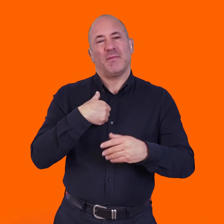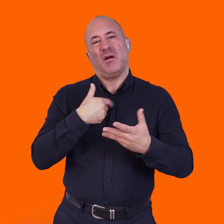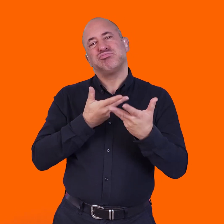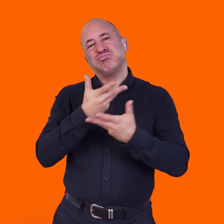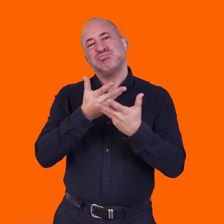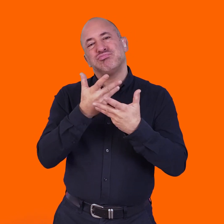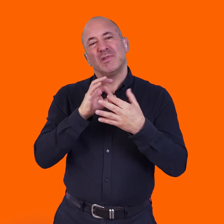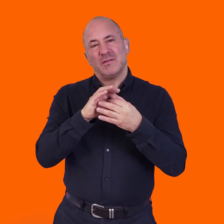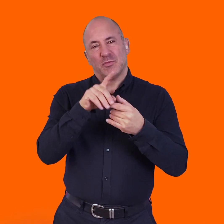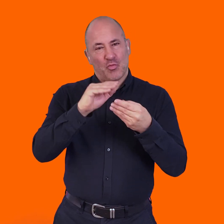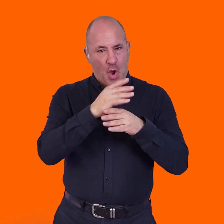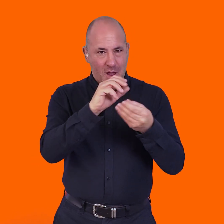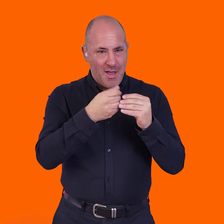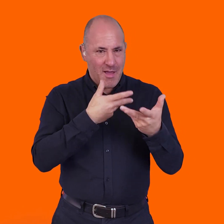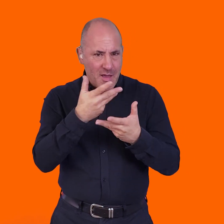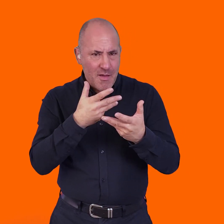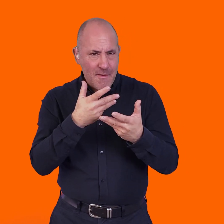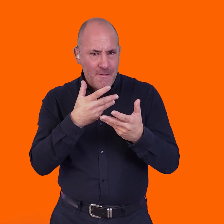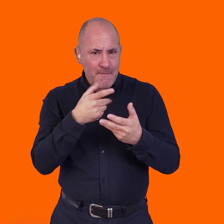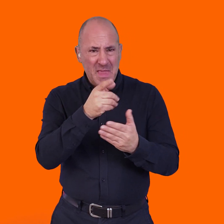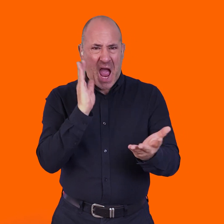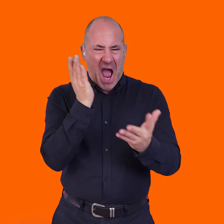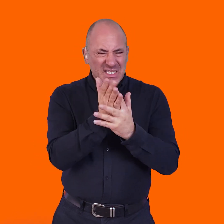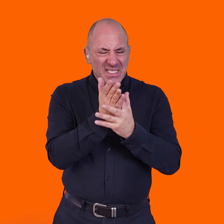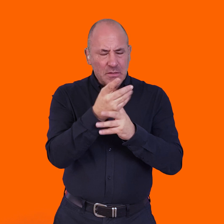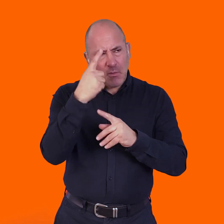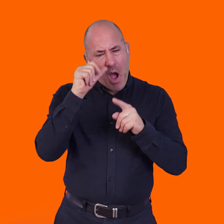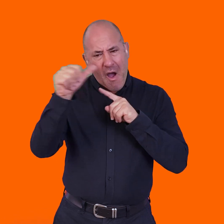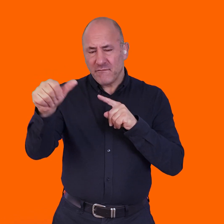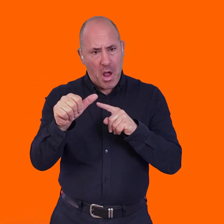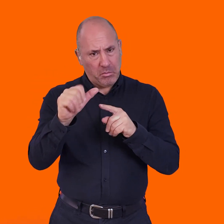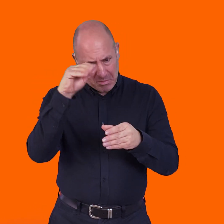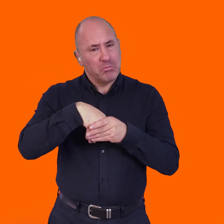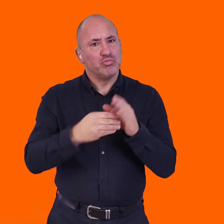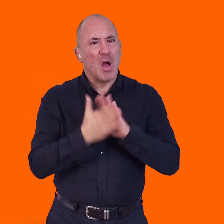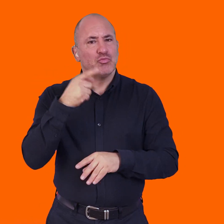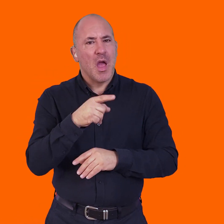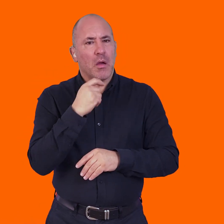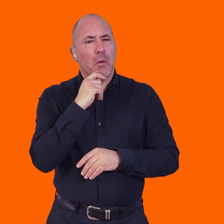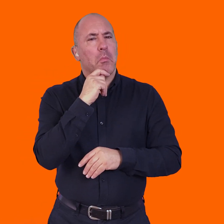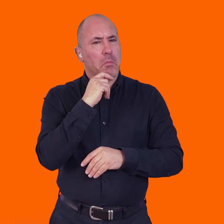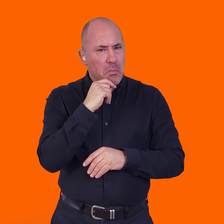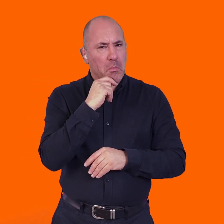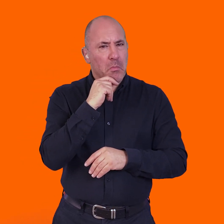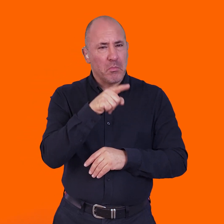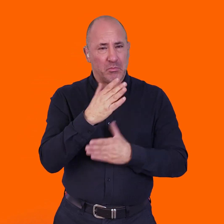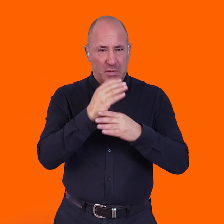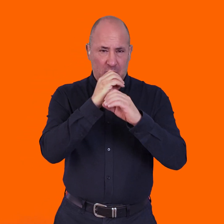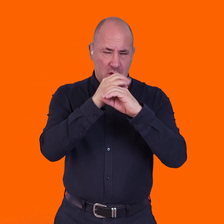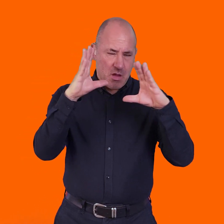I'm talking to people, but the work that they're making, it's access is not an afterthought. And if you think about it from the very concept, and